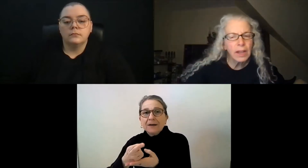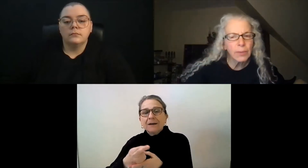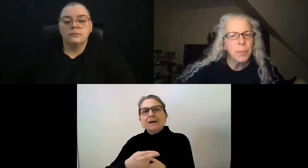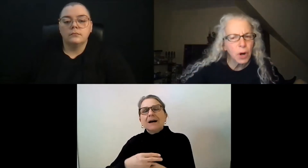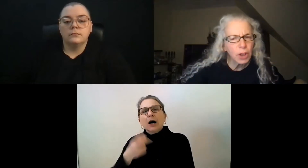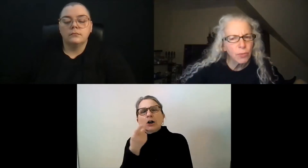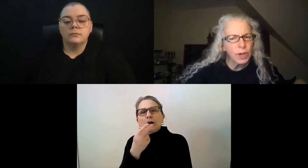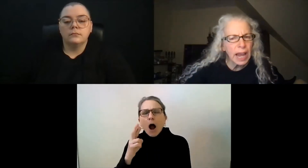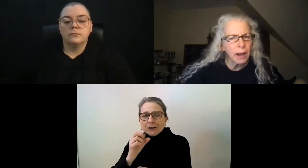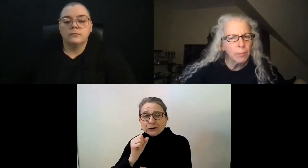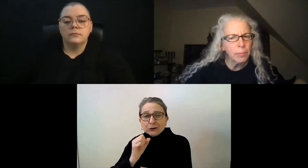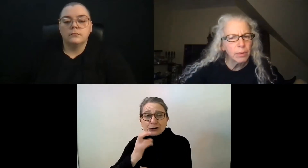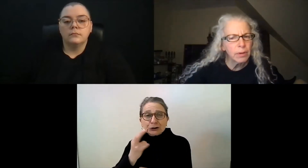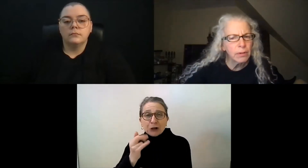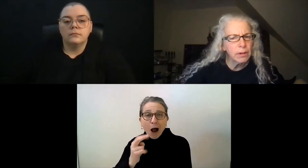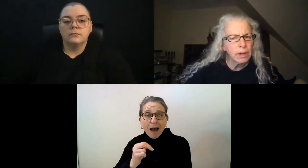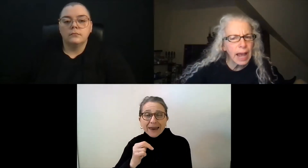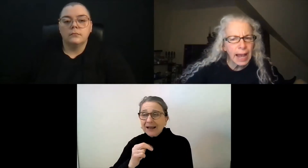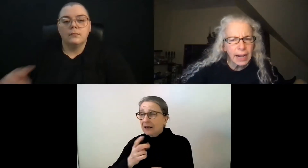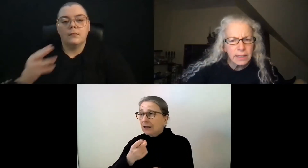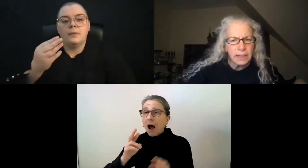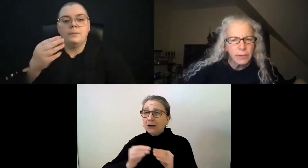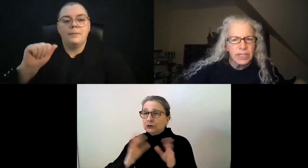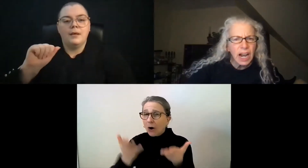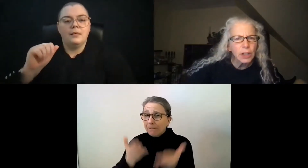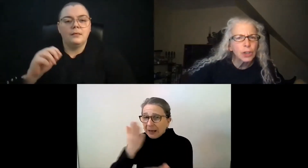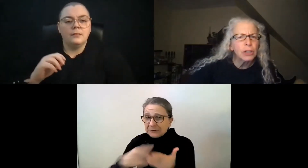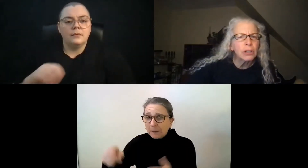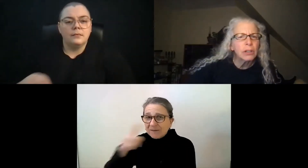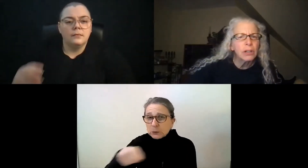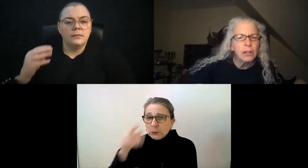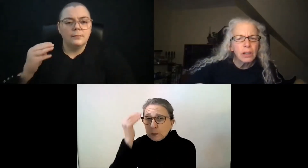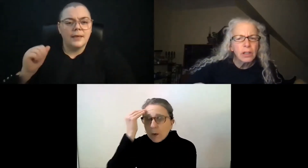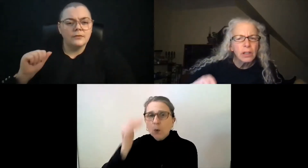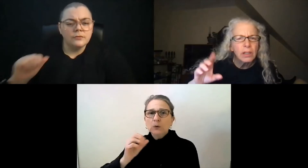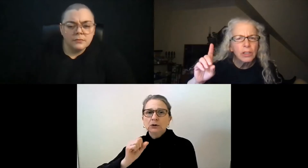That was part of the rehab act. was Dr.